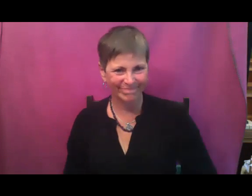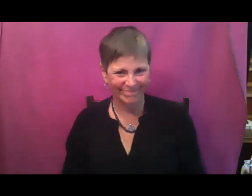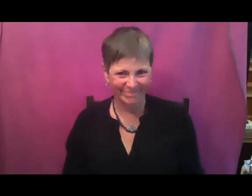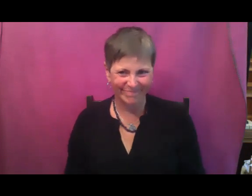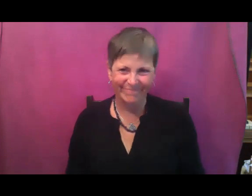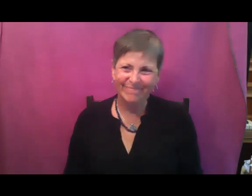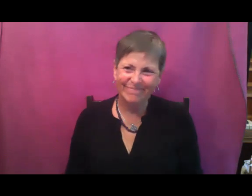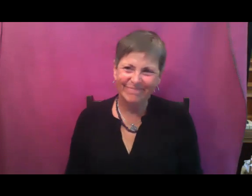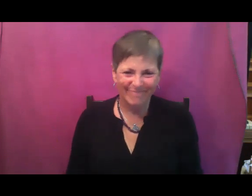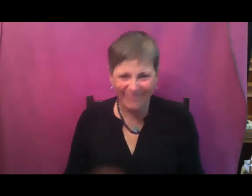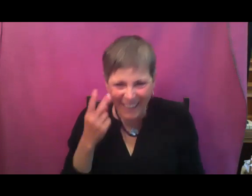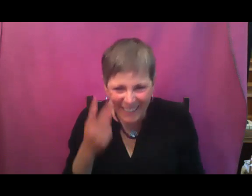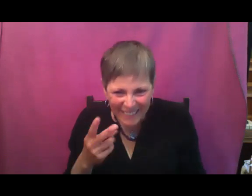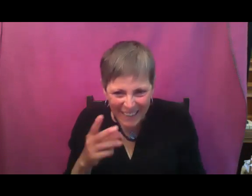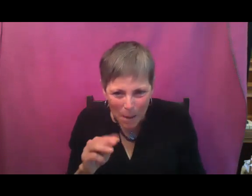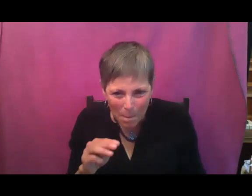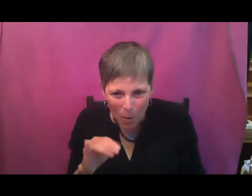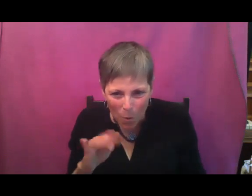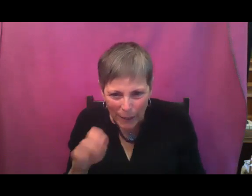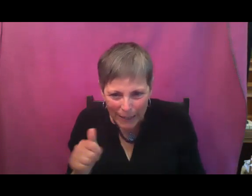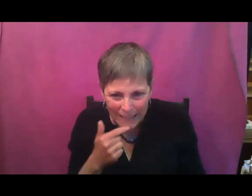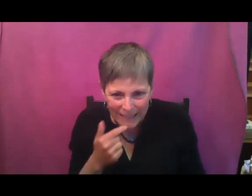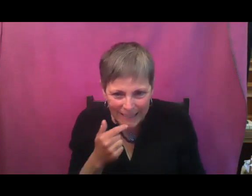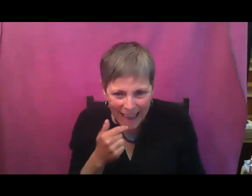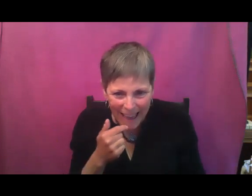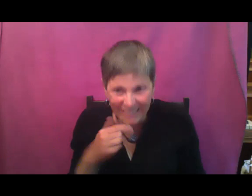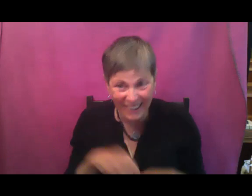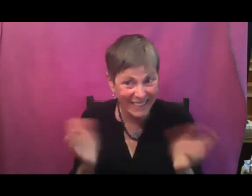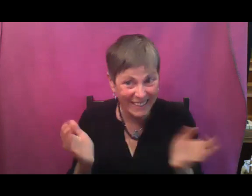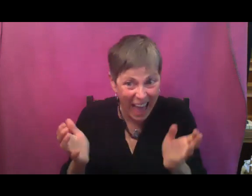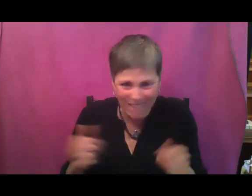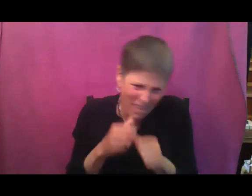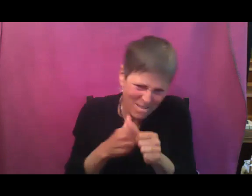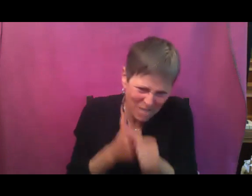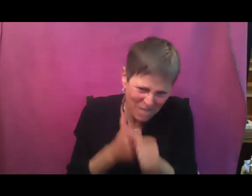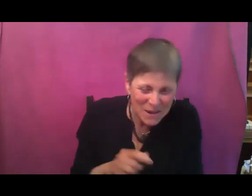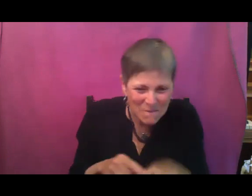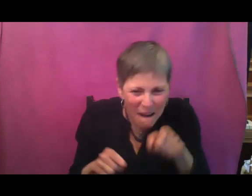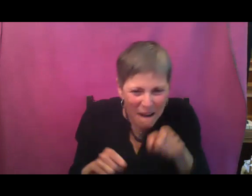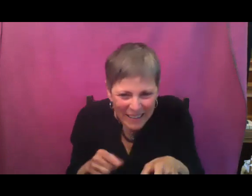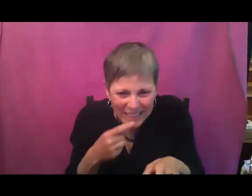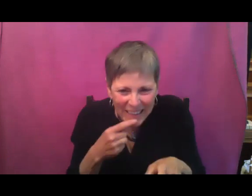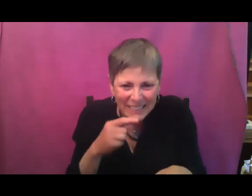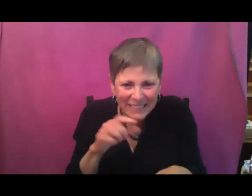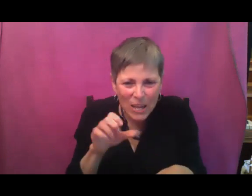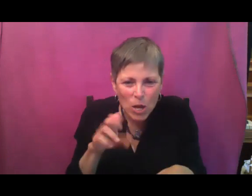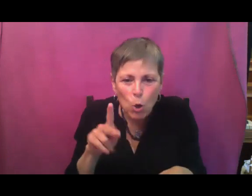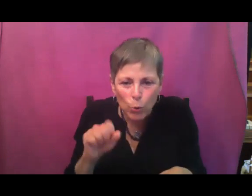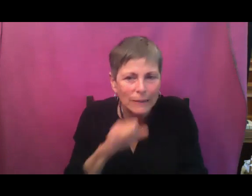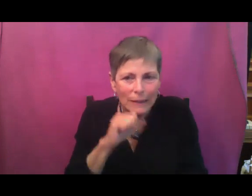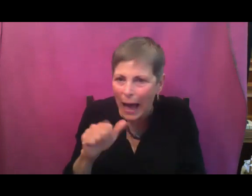I just see Maria's Marina saying in the chat, which I'm not really following, but I love cukes, not cakes.